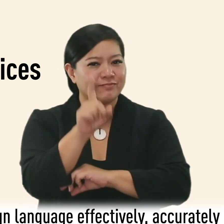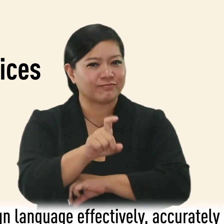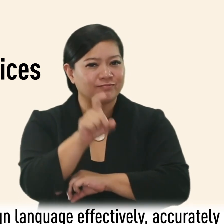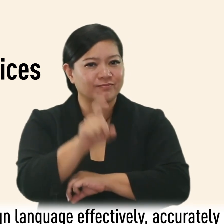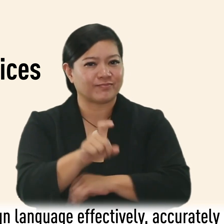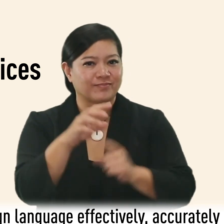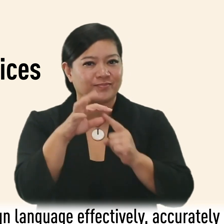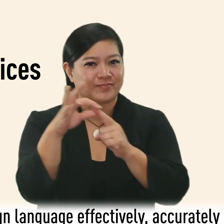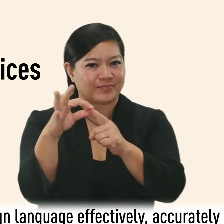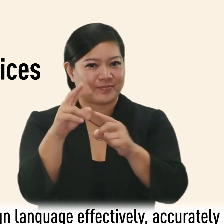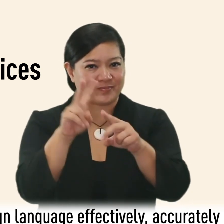vocabulary.